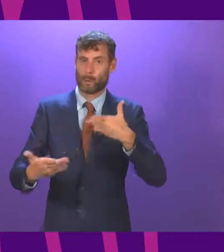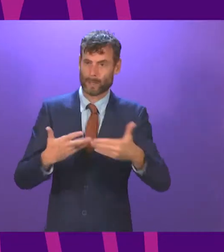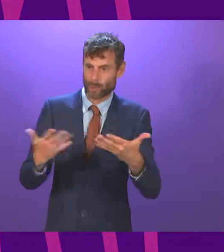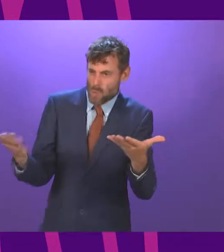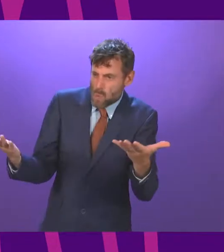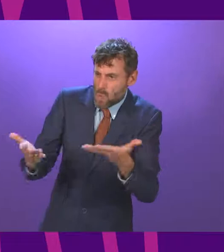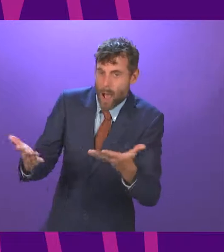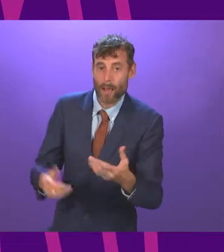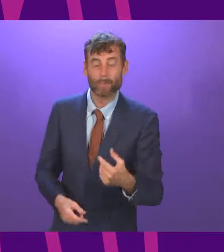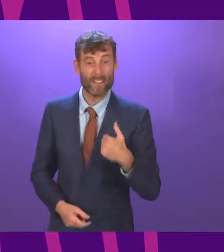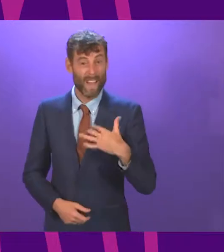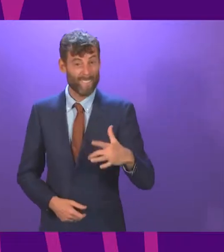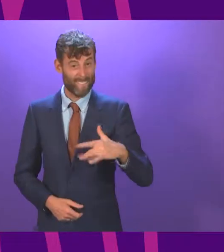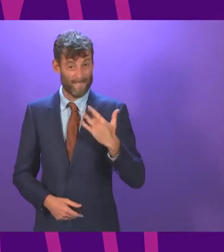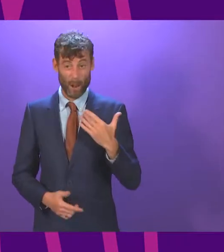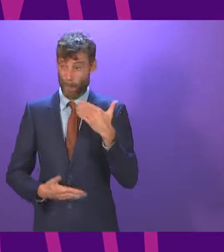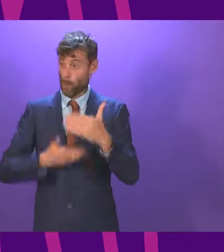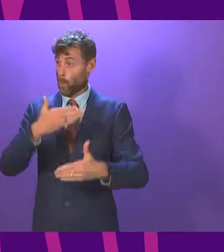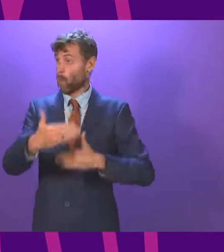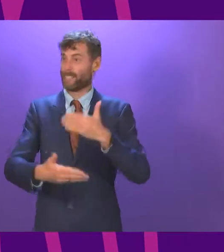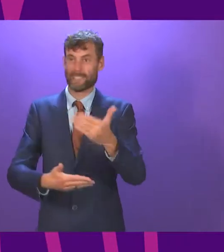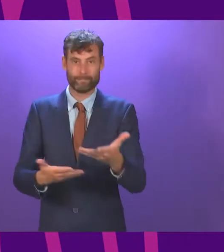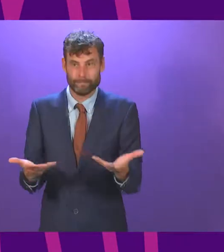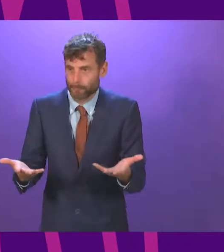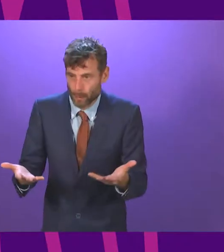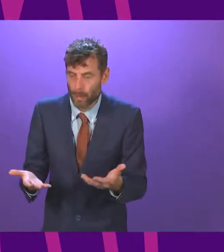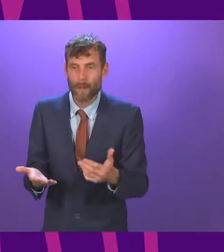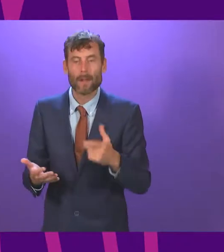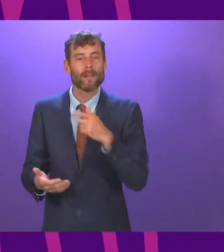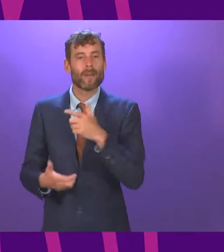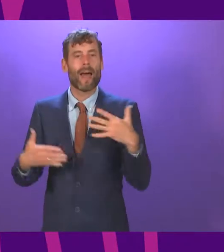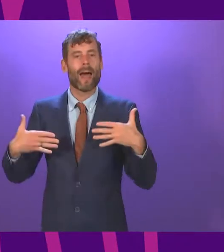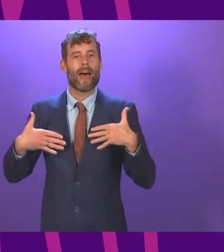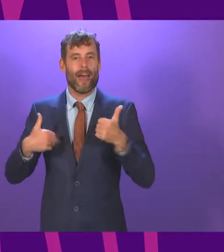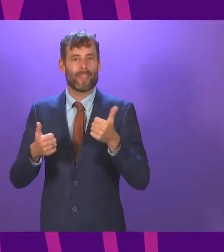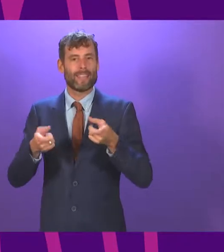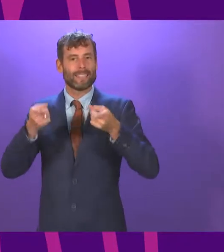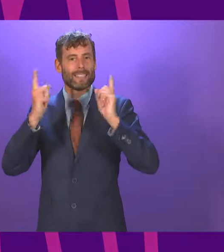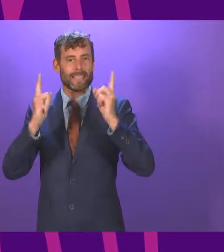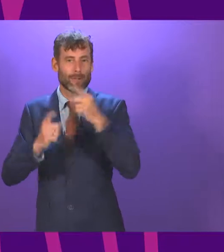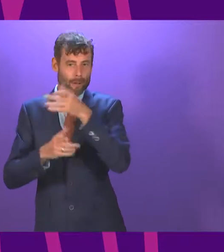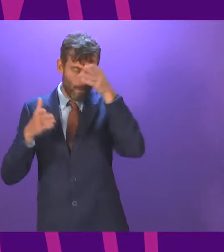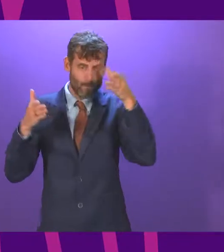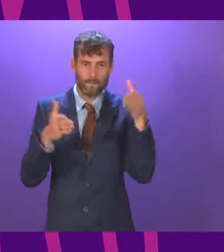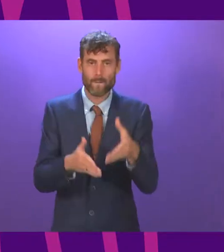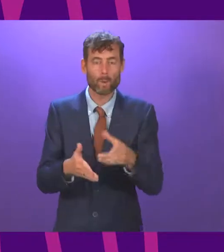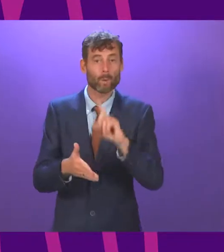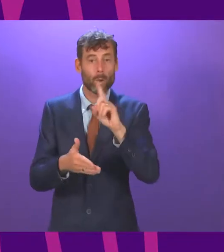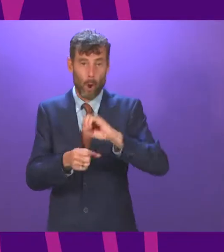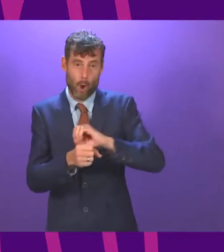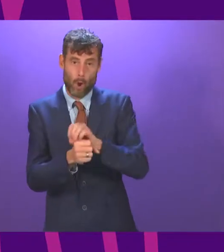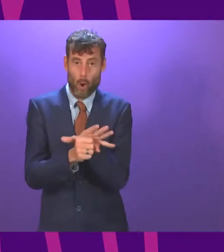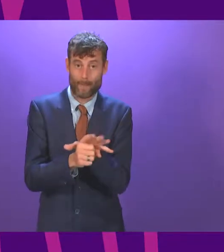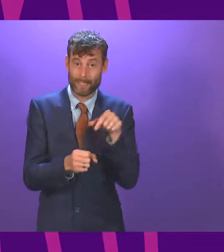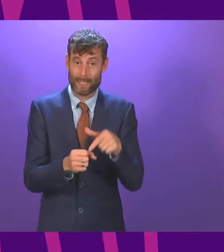we've not had much progress is because the health secretary was so busy rolling out a Covid vaccination status app. No, no he wasn't doing that